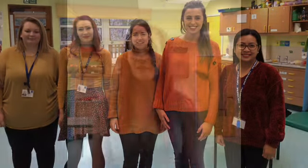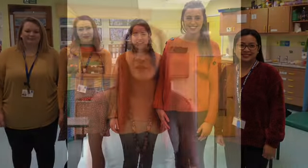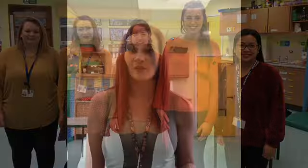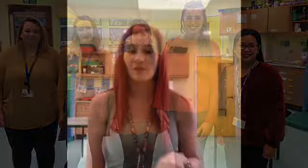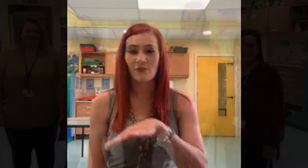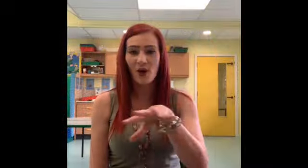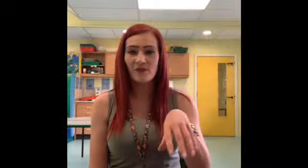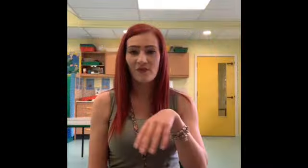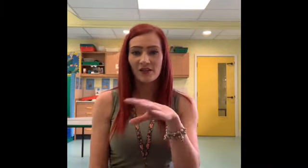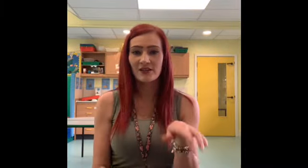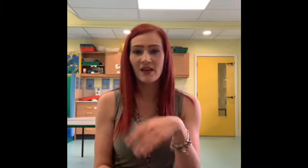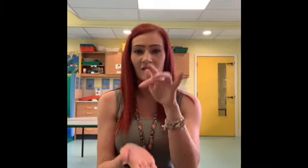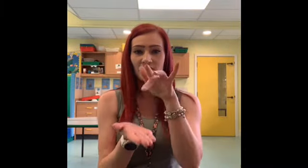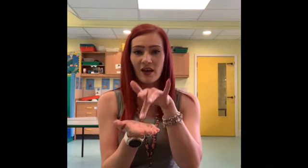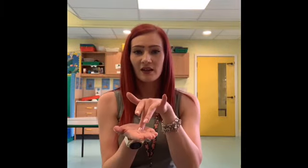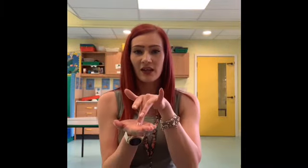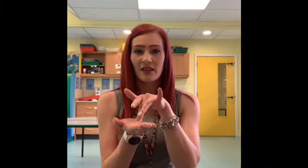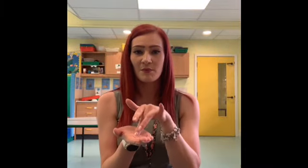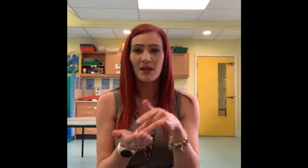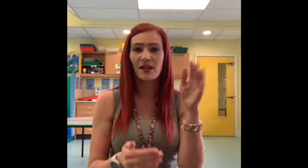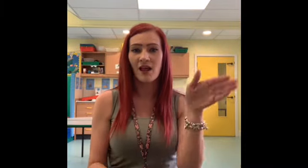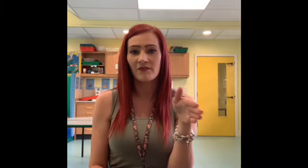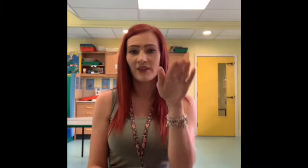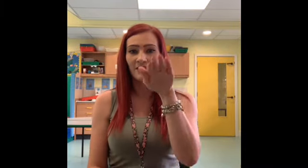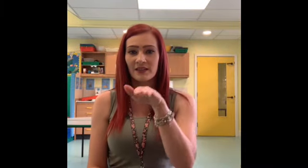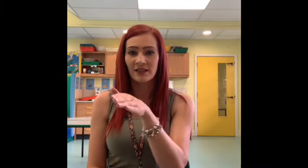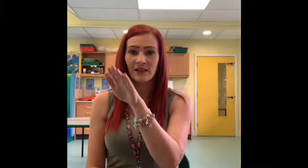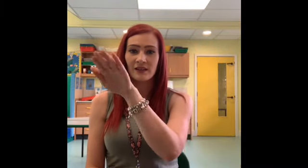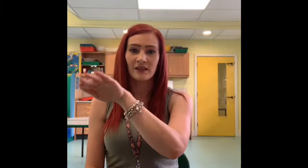If you ever find yourself stuck in the middle of the sea